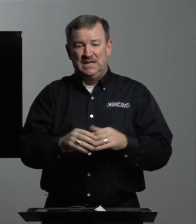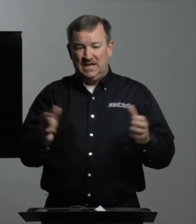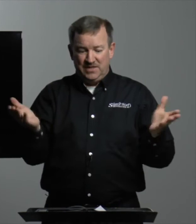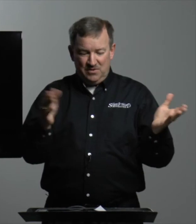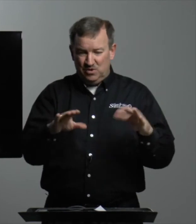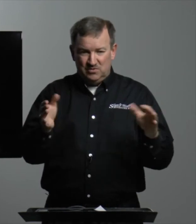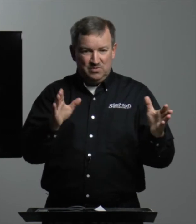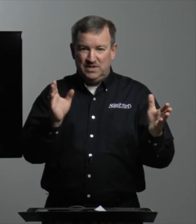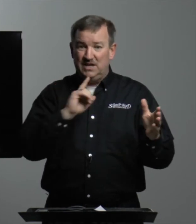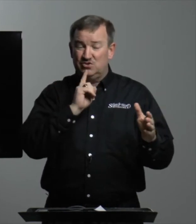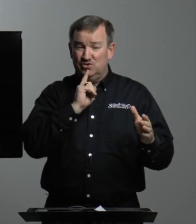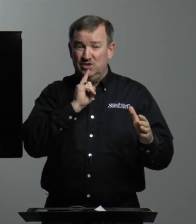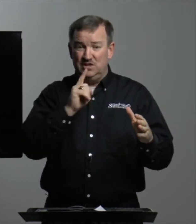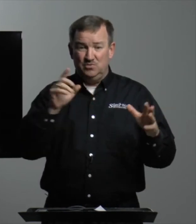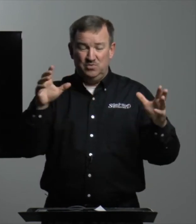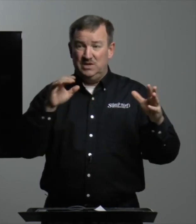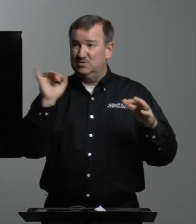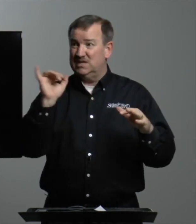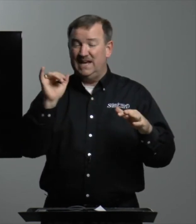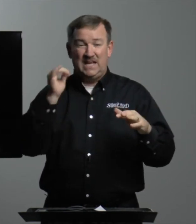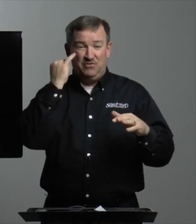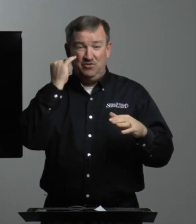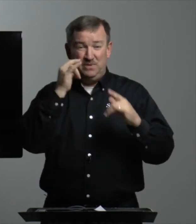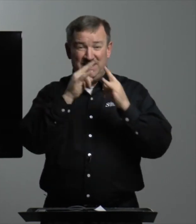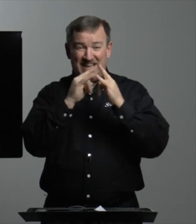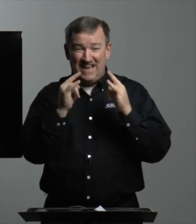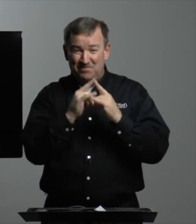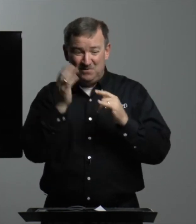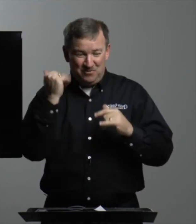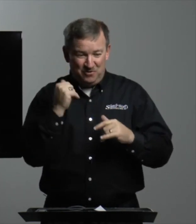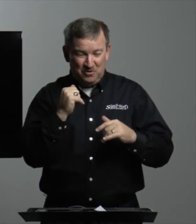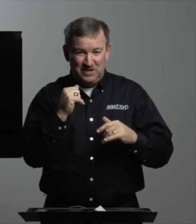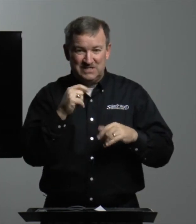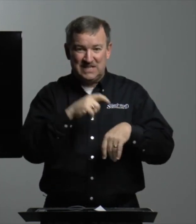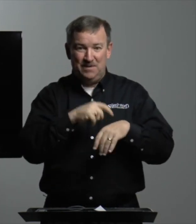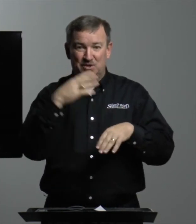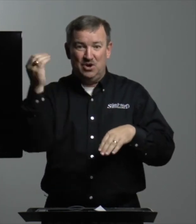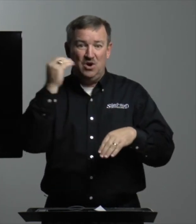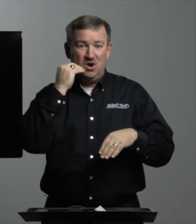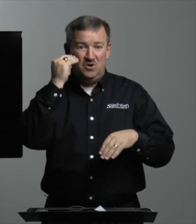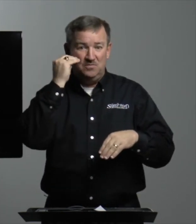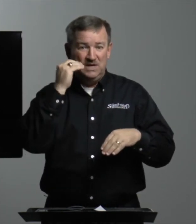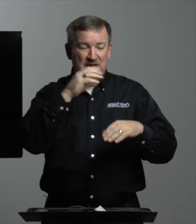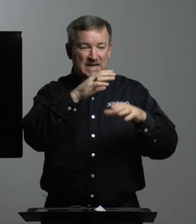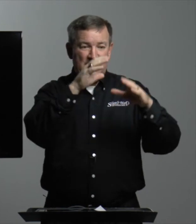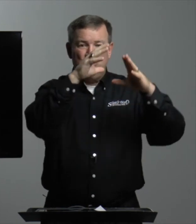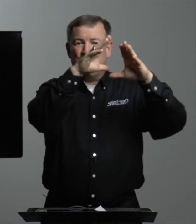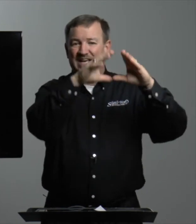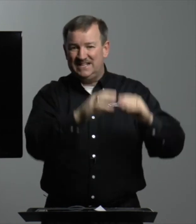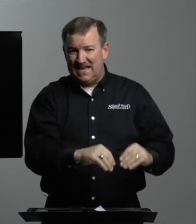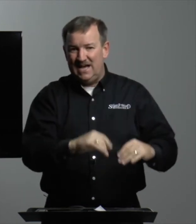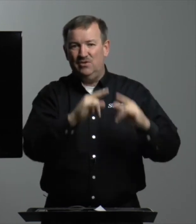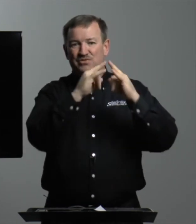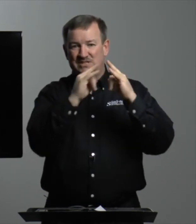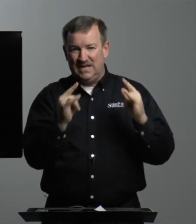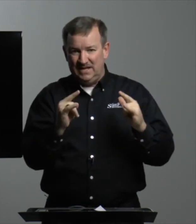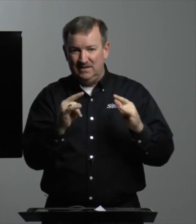And they would, they truly, it was like if you've been camping before and it's time to go home and you take down the tent.